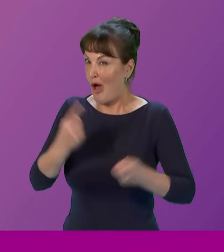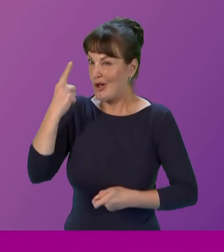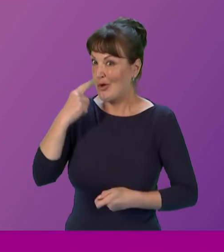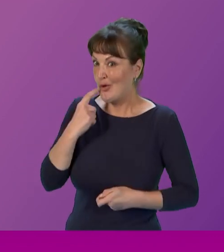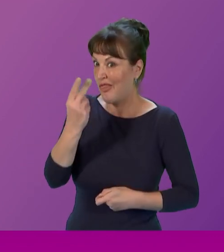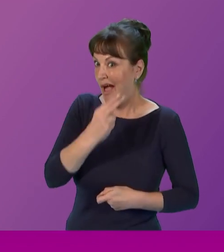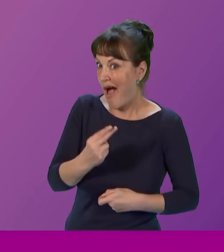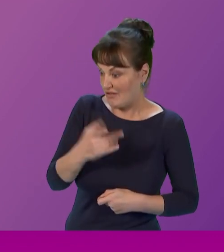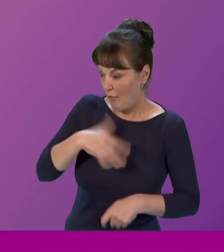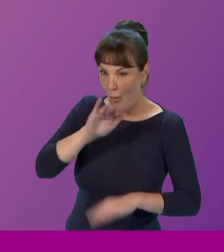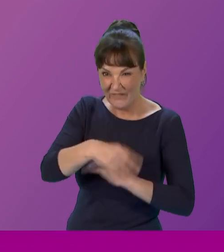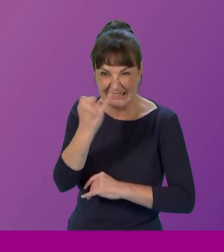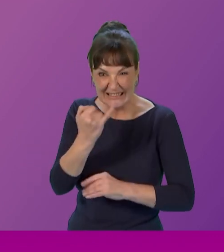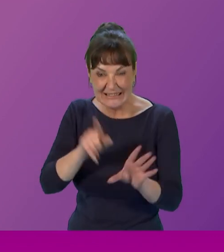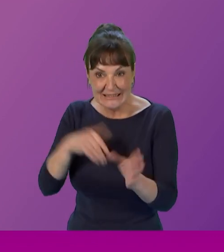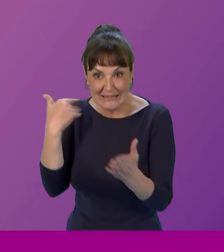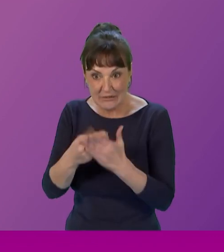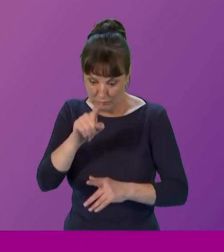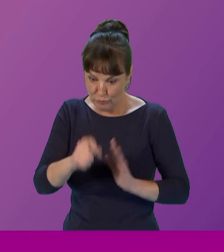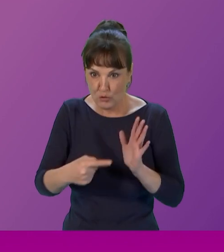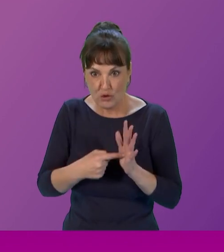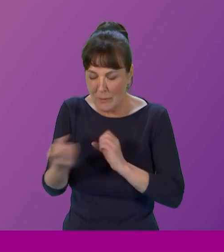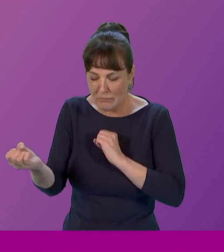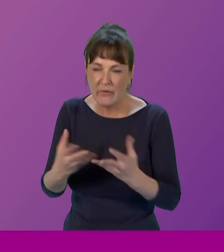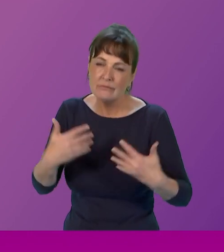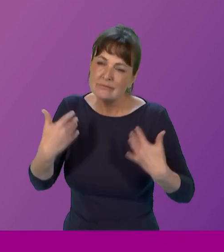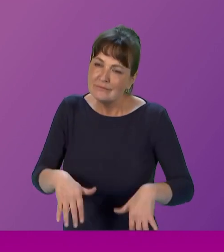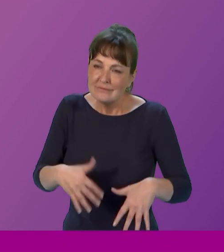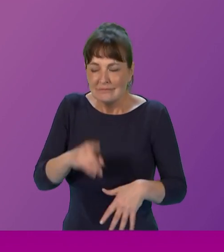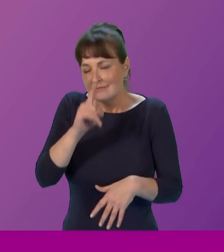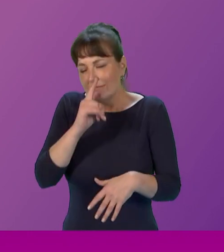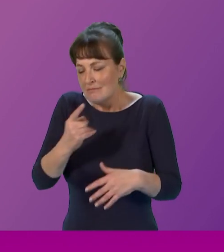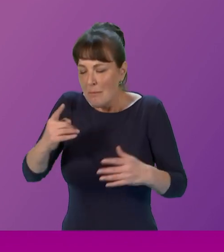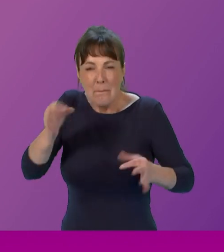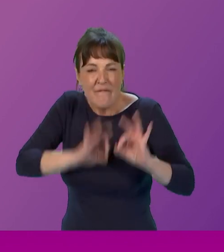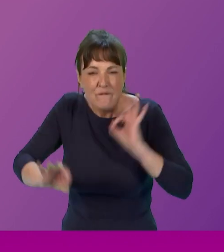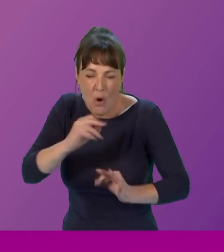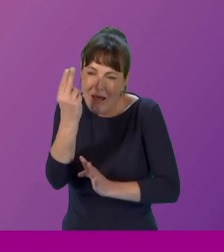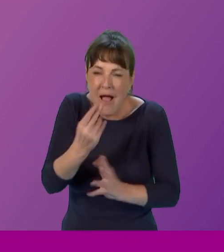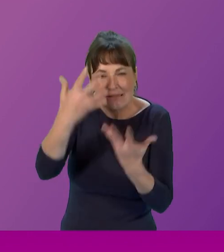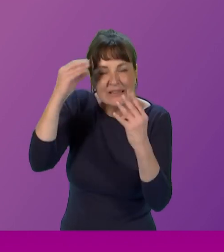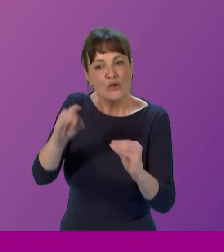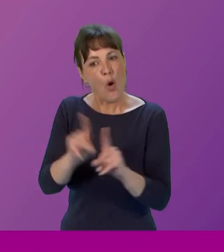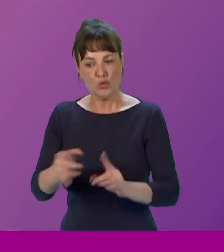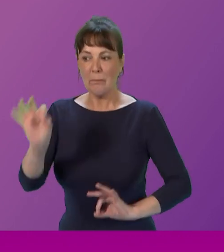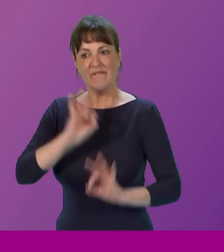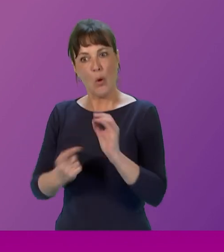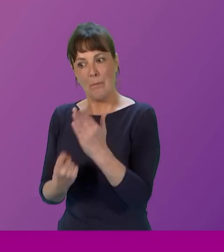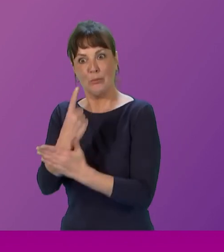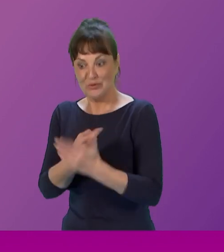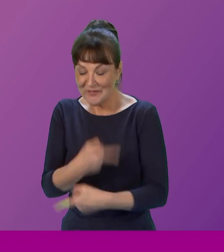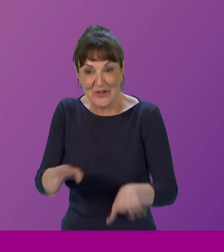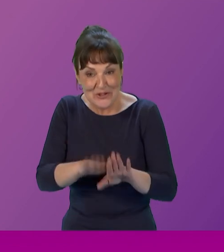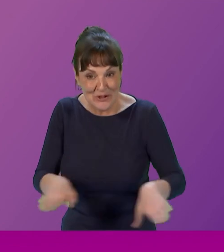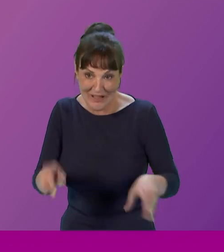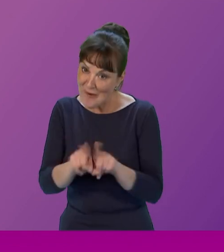michaelsh for over 16 years the projects have provided much needed performing arts education and performance opportunities for children